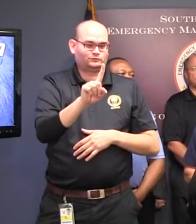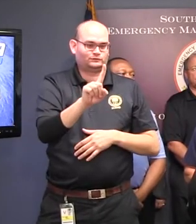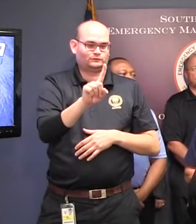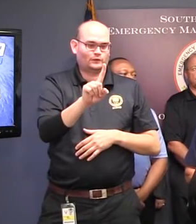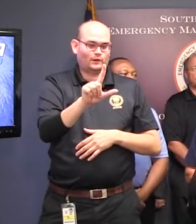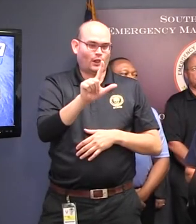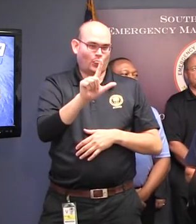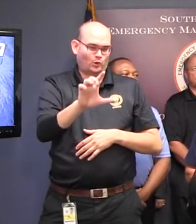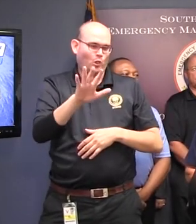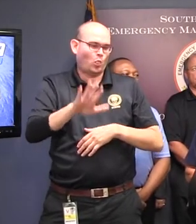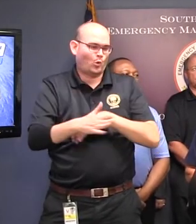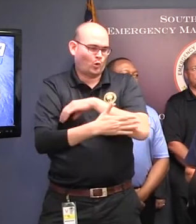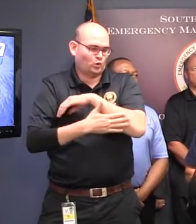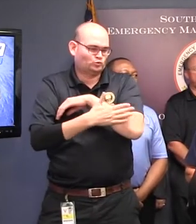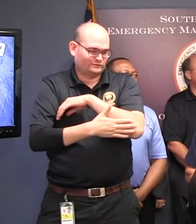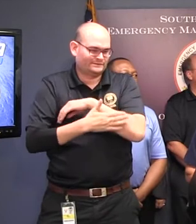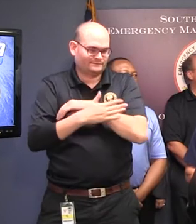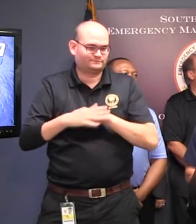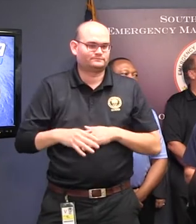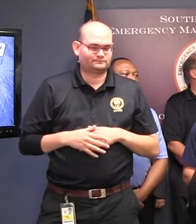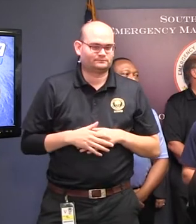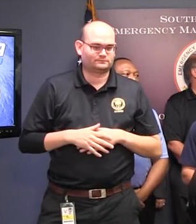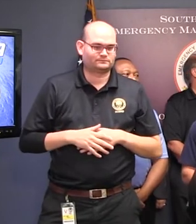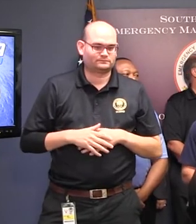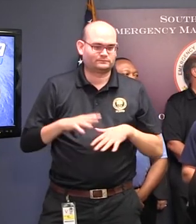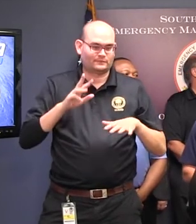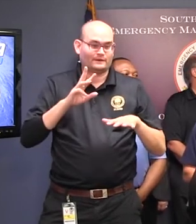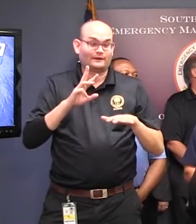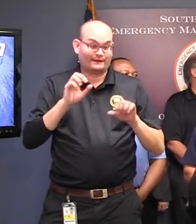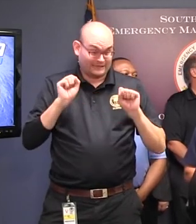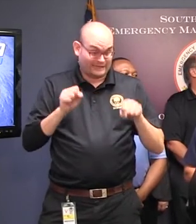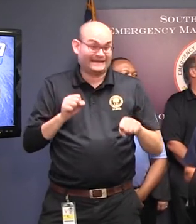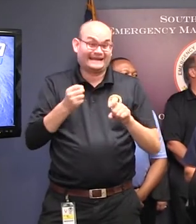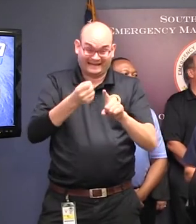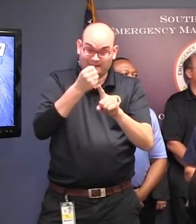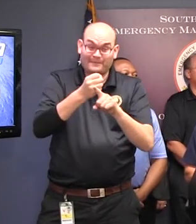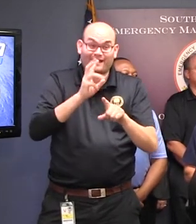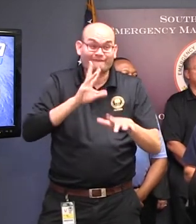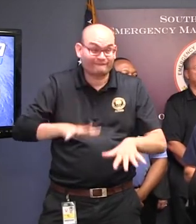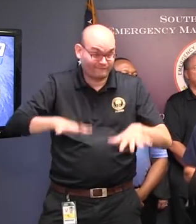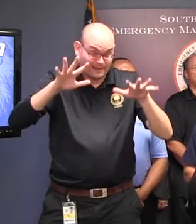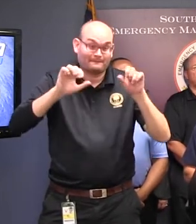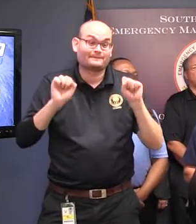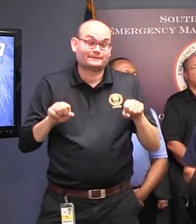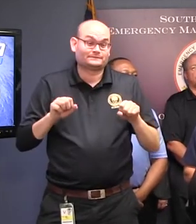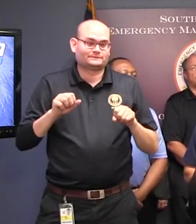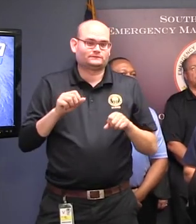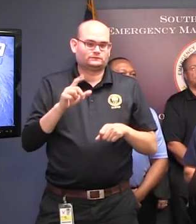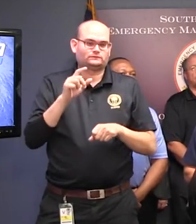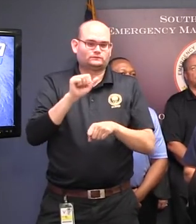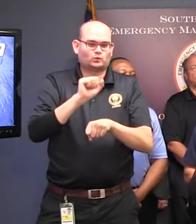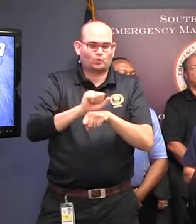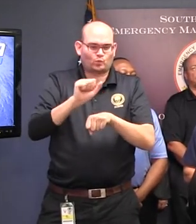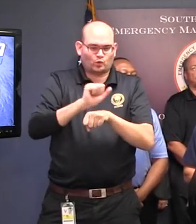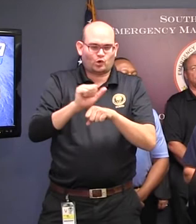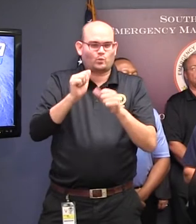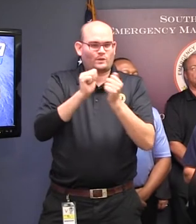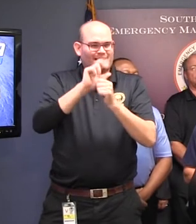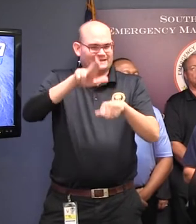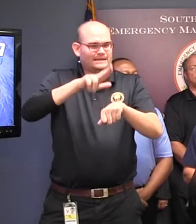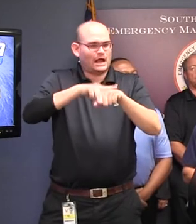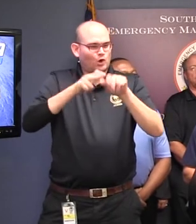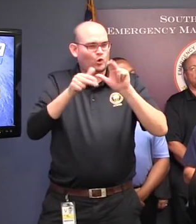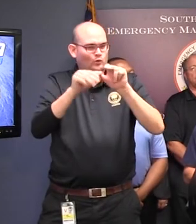possibility, storm surge flooding could be significant. We will continue to work with the Hurricane Center throughout the day to refine the storm surge